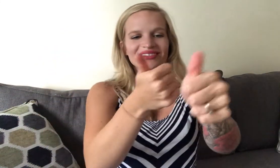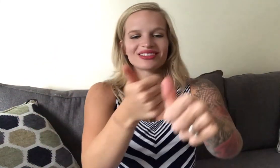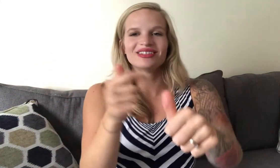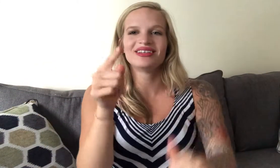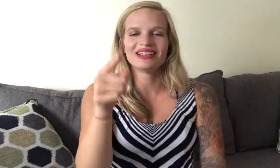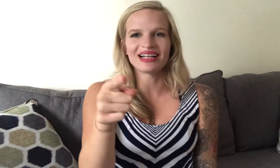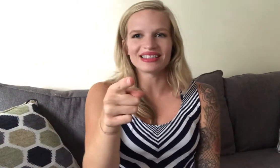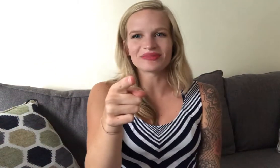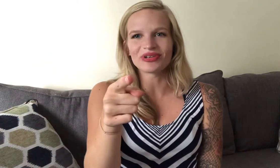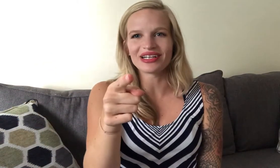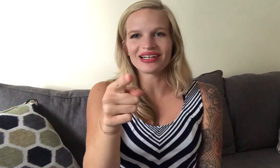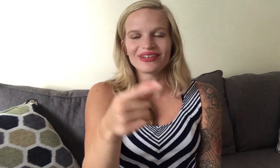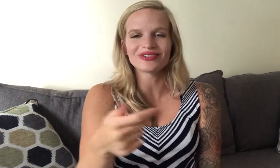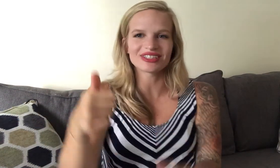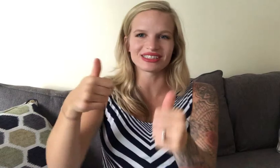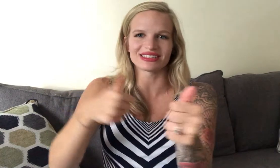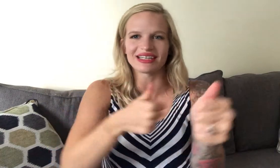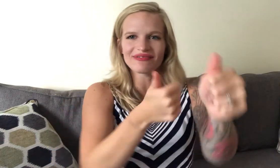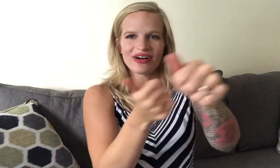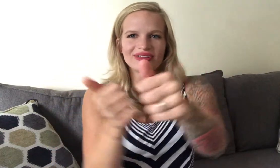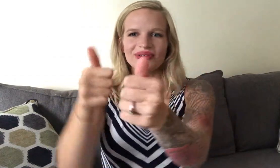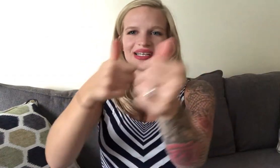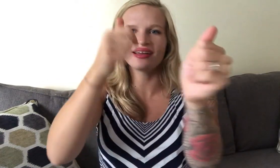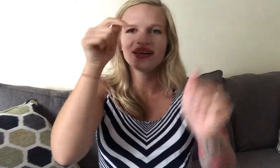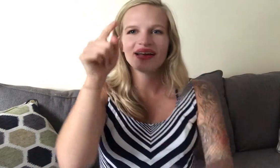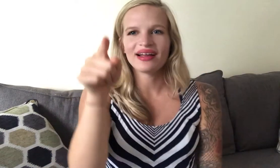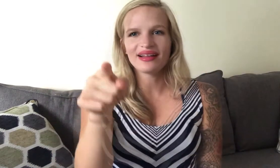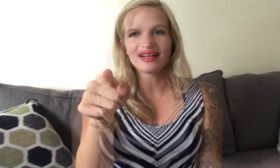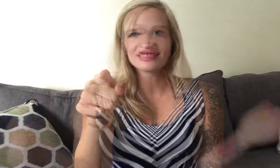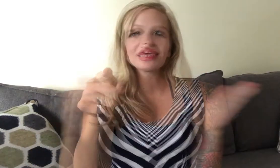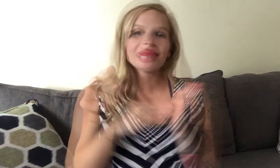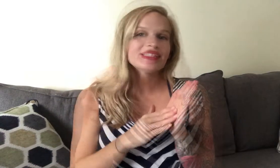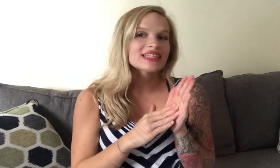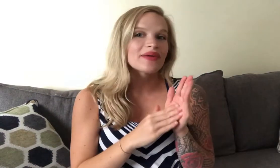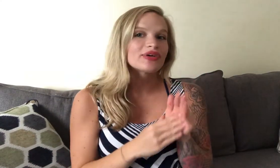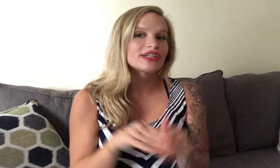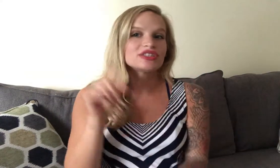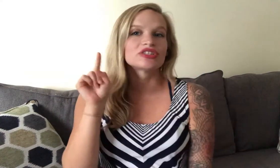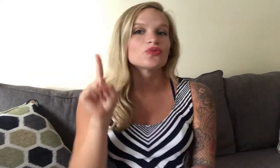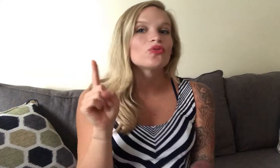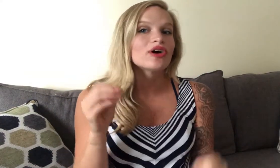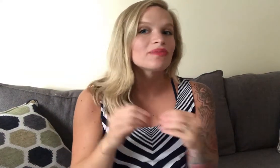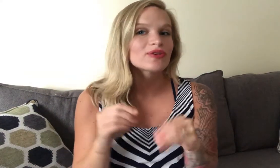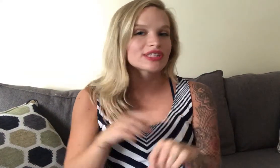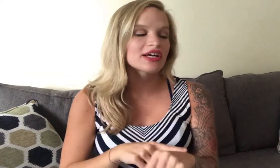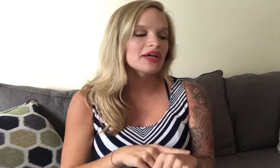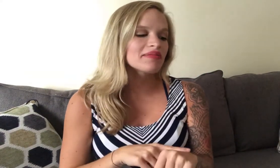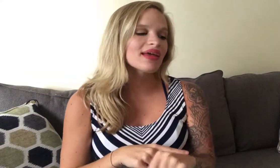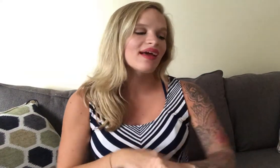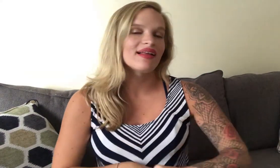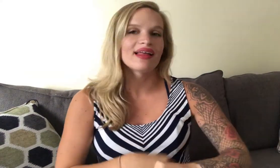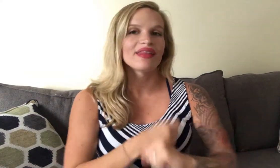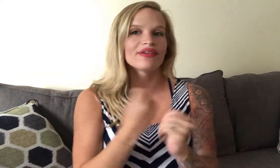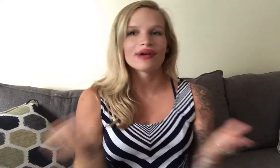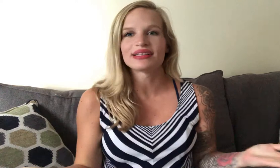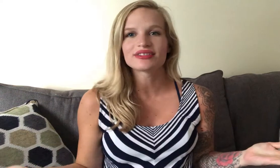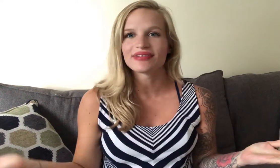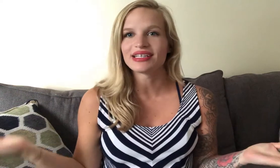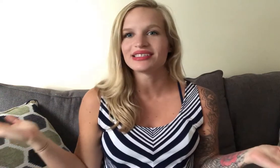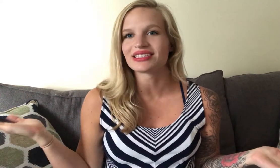and I just pointed at you so this is like following and it repeats that bridge just one more time and then the rest of it is